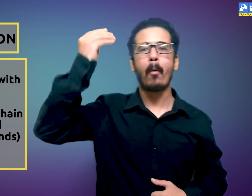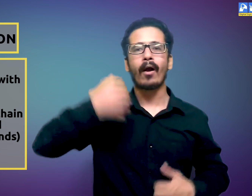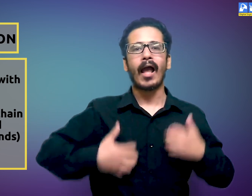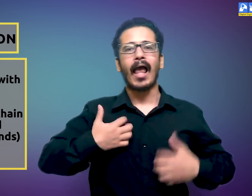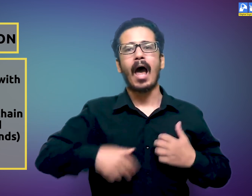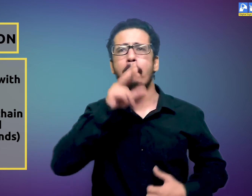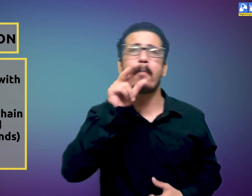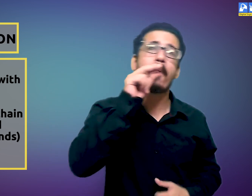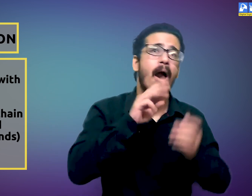development.